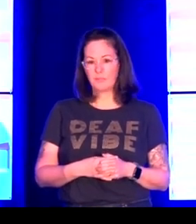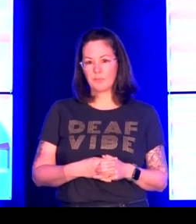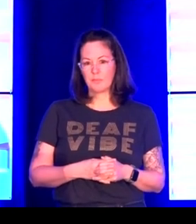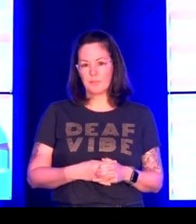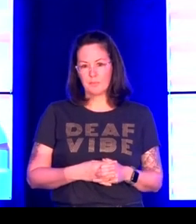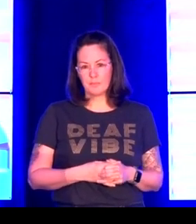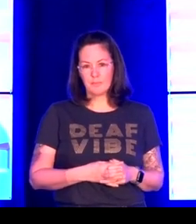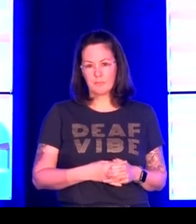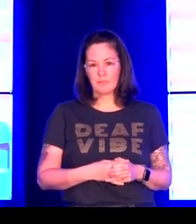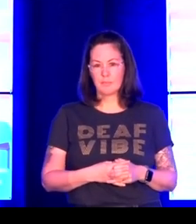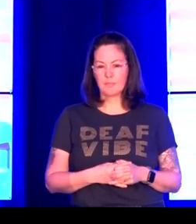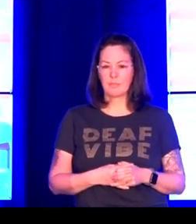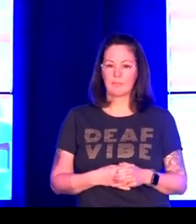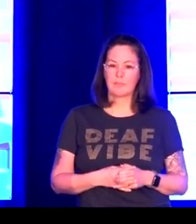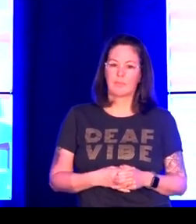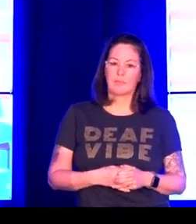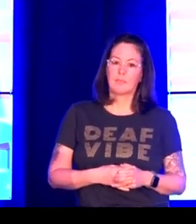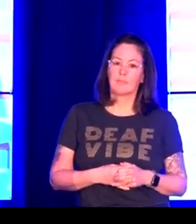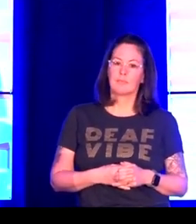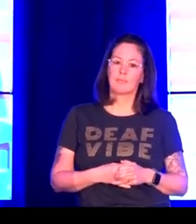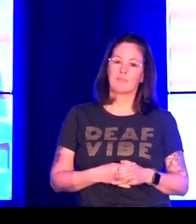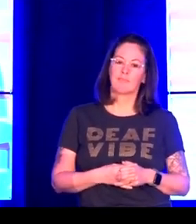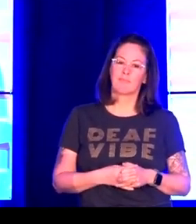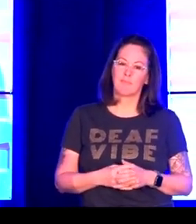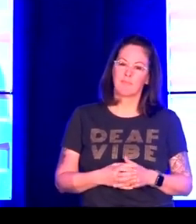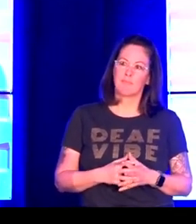You left, it's just us doing this.